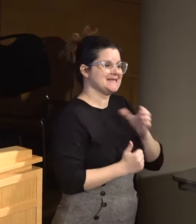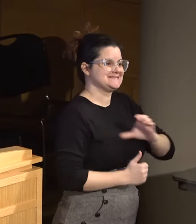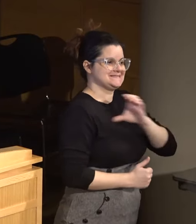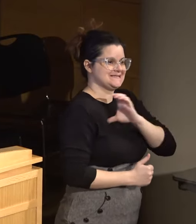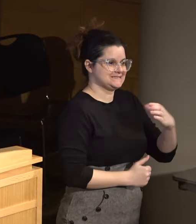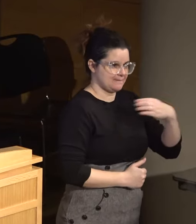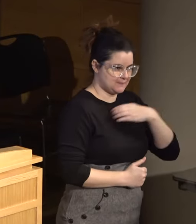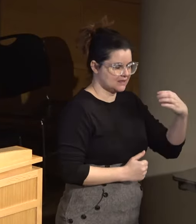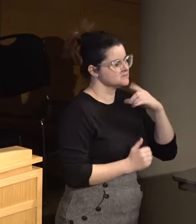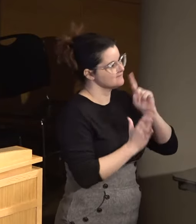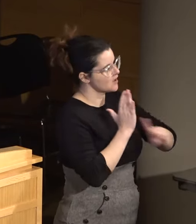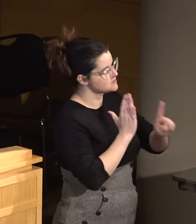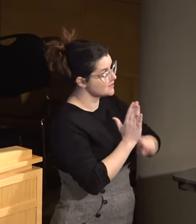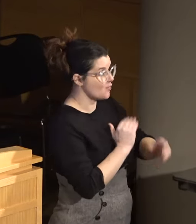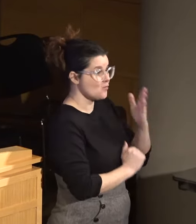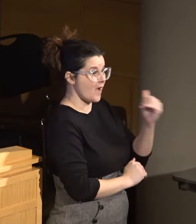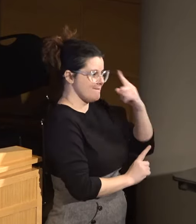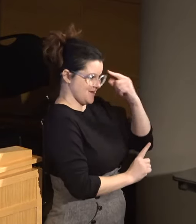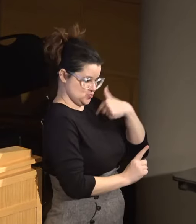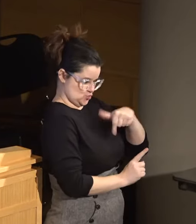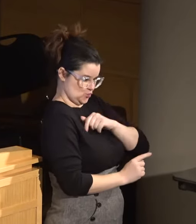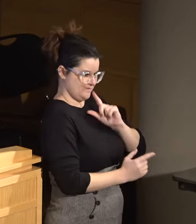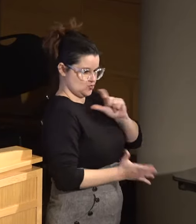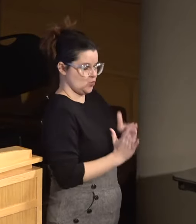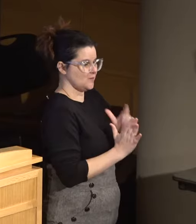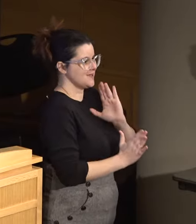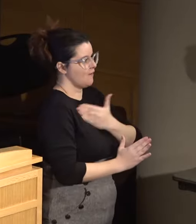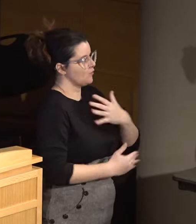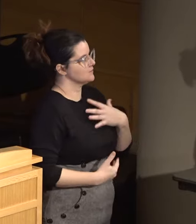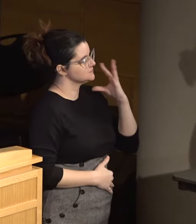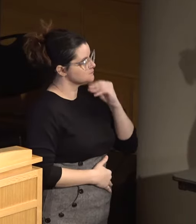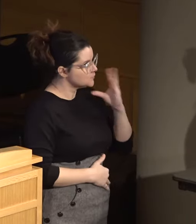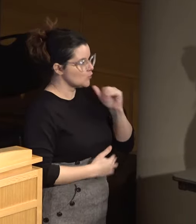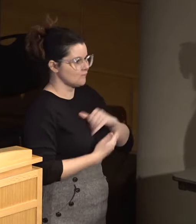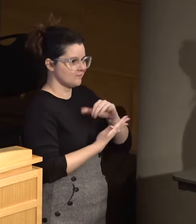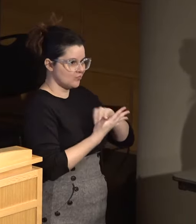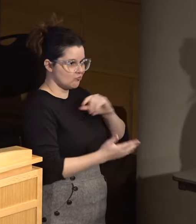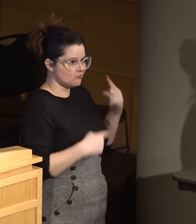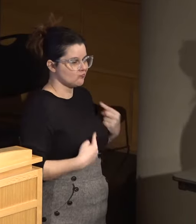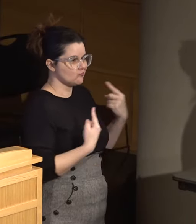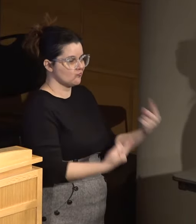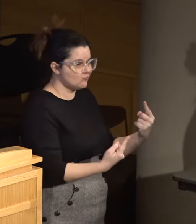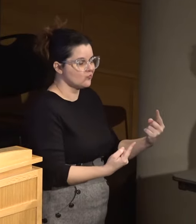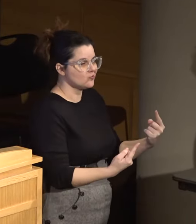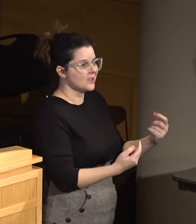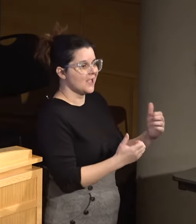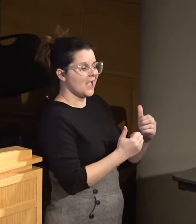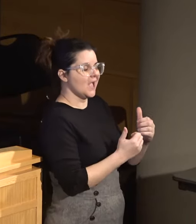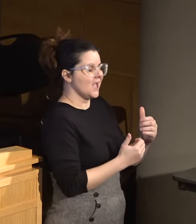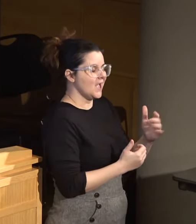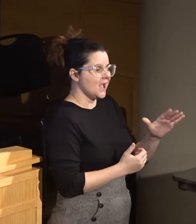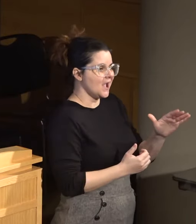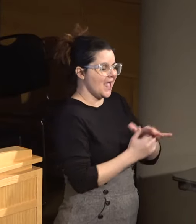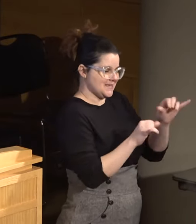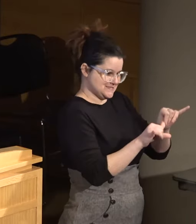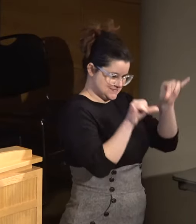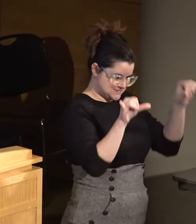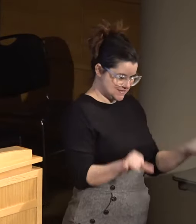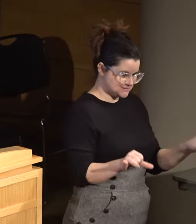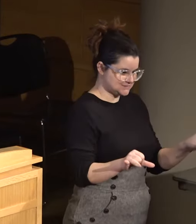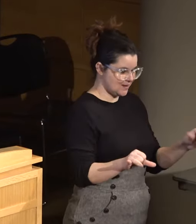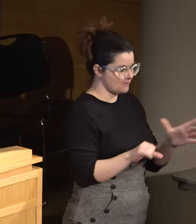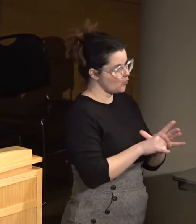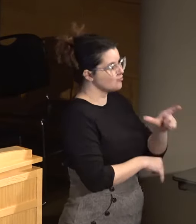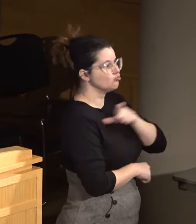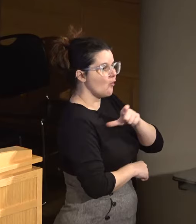complaint investigations because we have learned in our experience that a system where